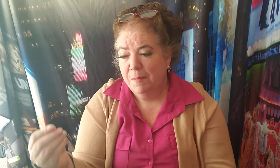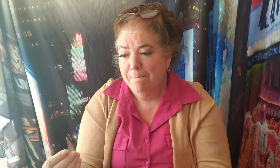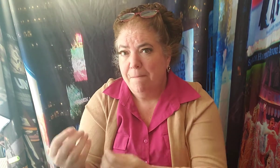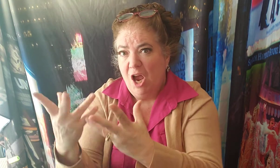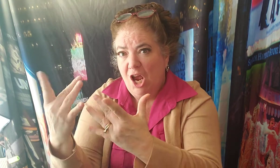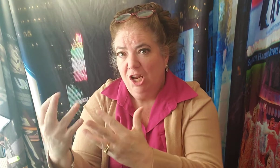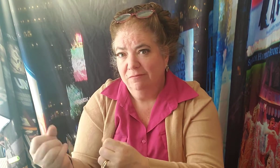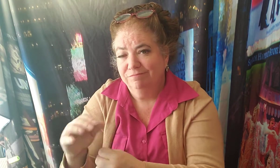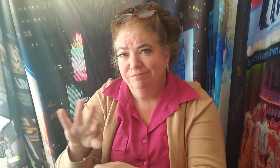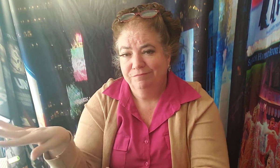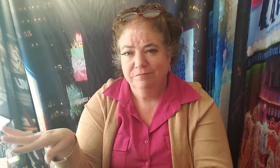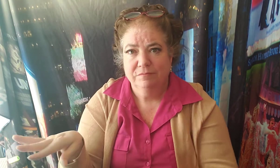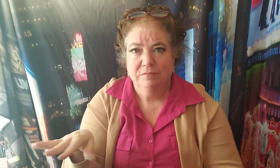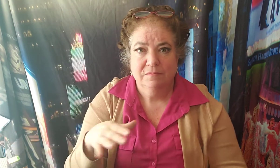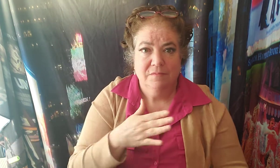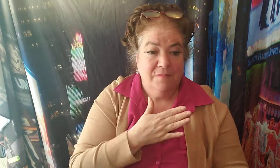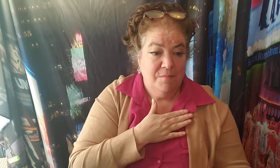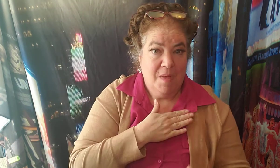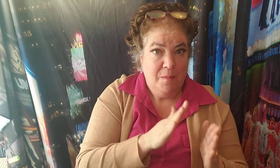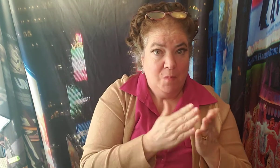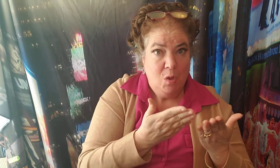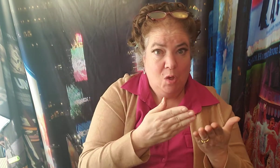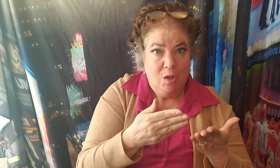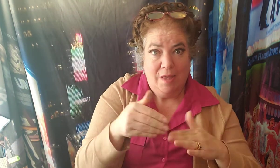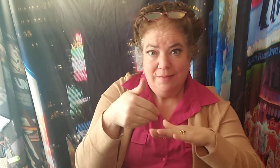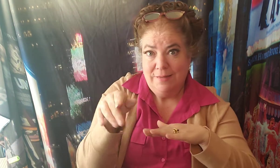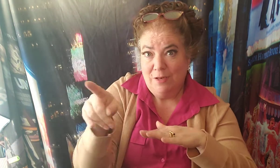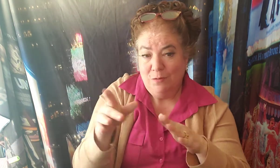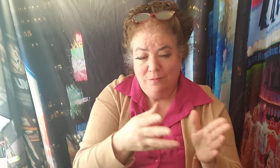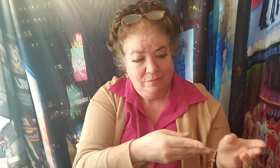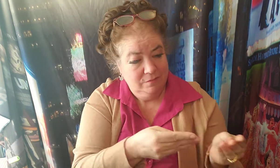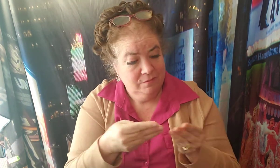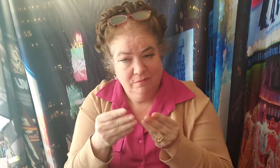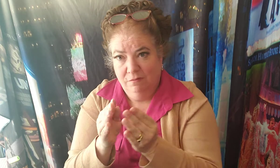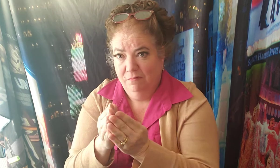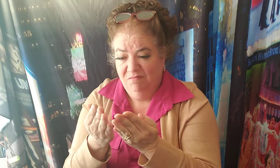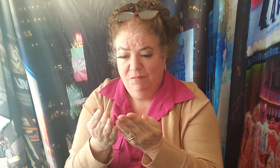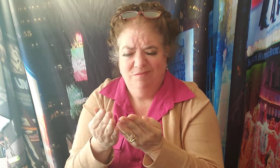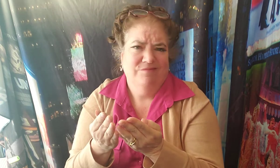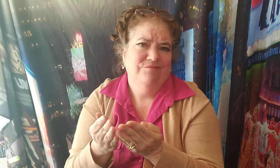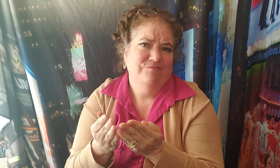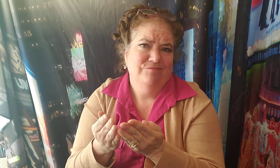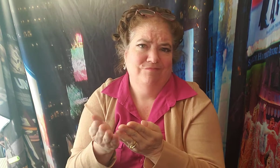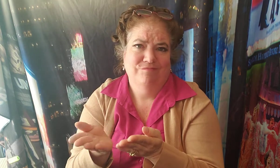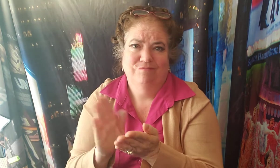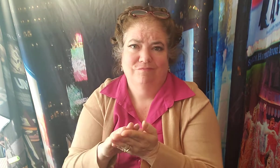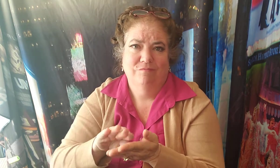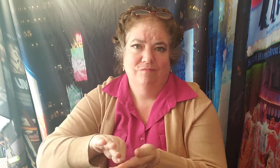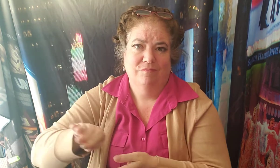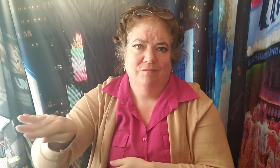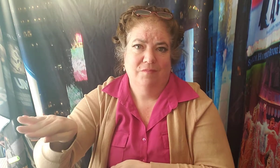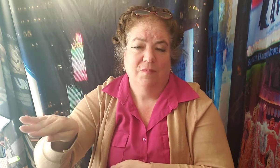It's not the book I lent you That you'd never return Remember